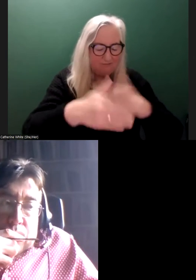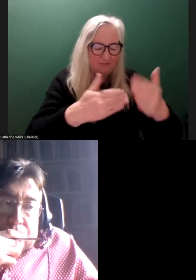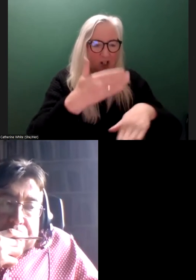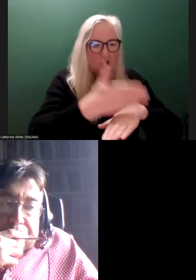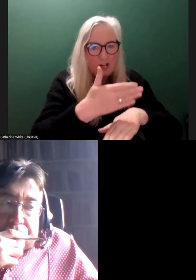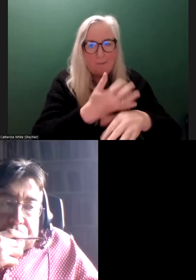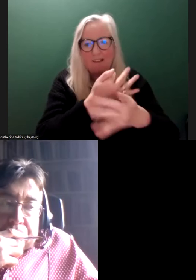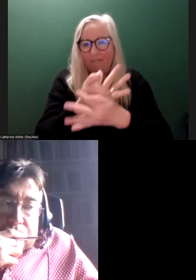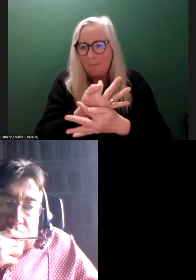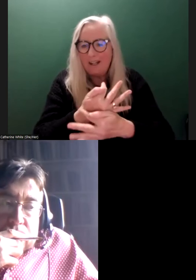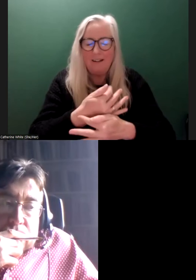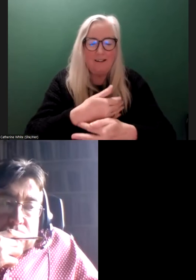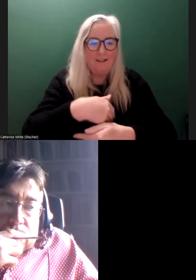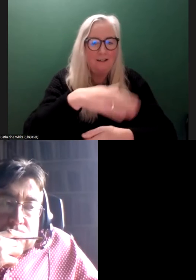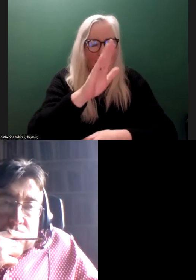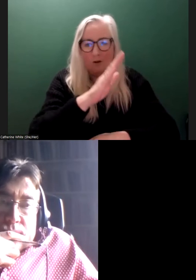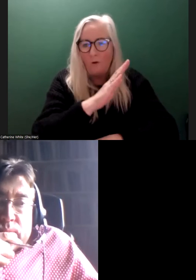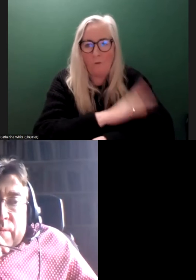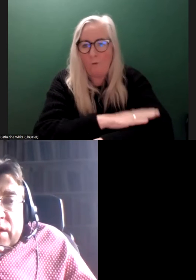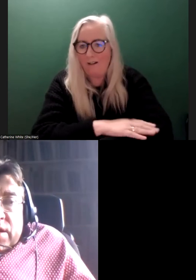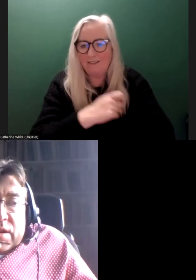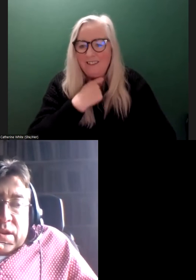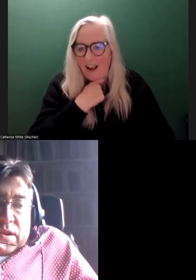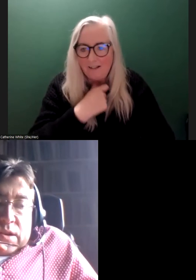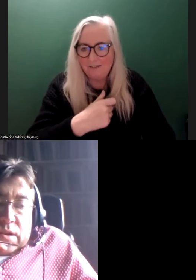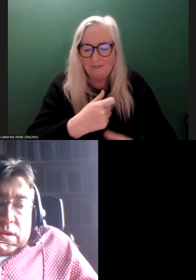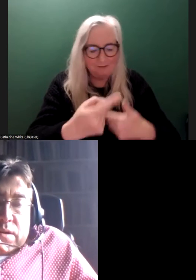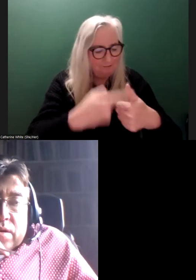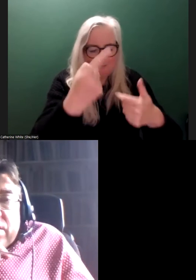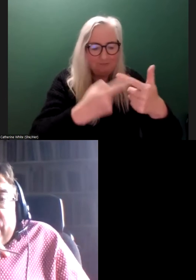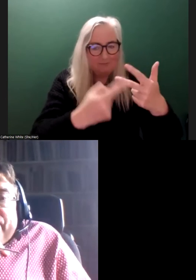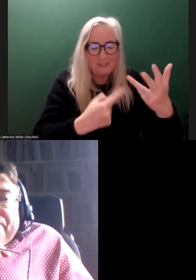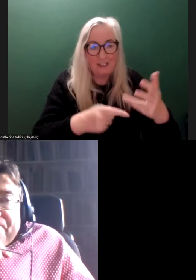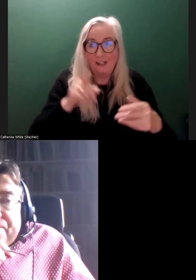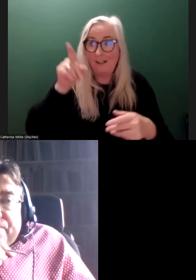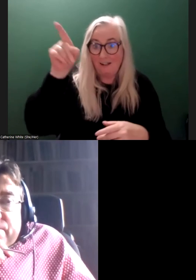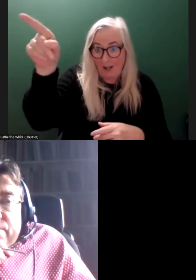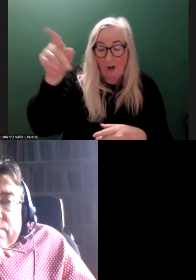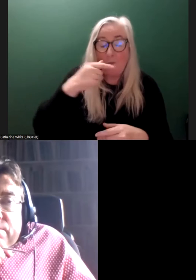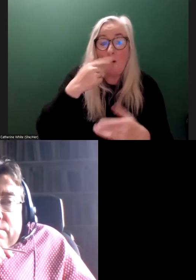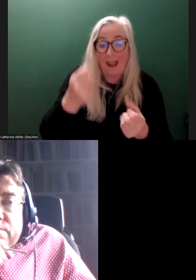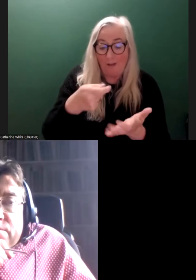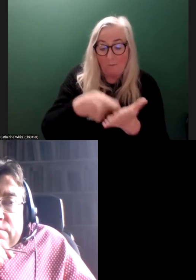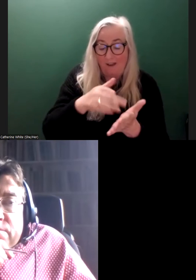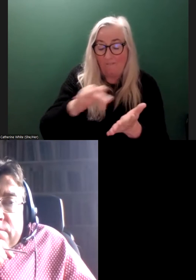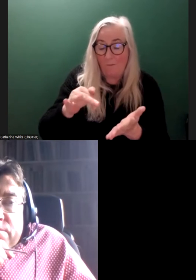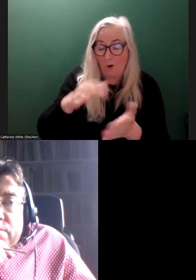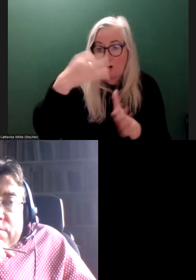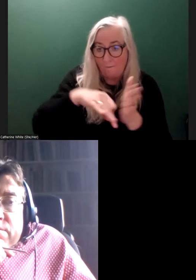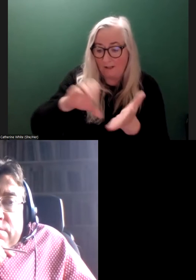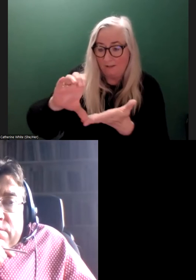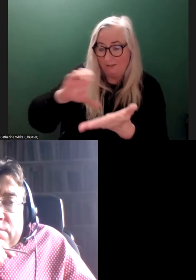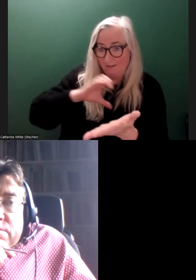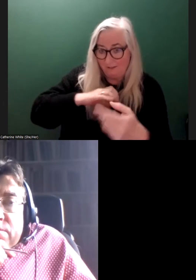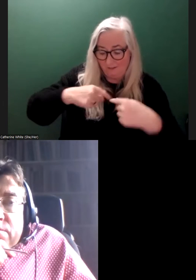have a family, walk the dog, get in a fight, go to jail. I don't care. But we have that money from the government. That money can only be